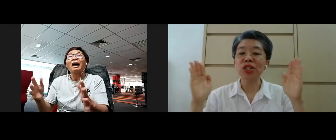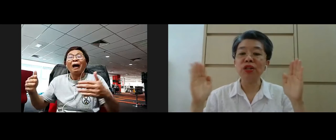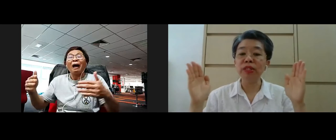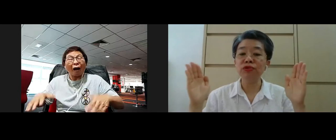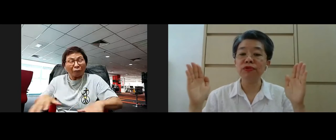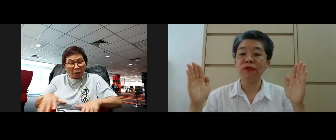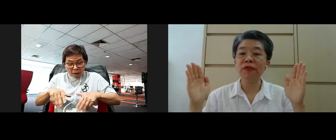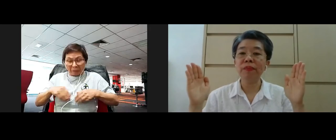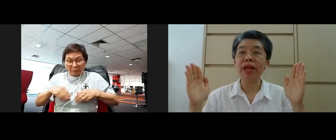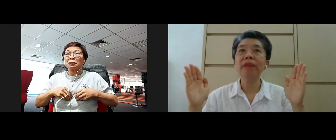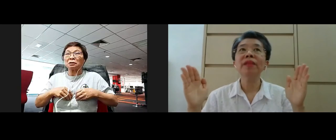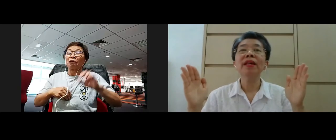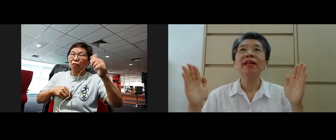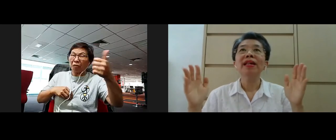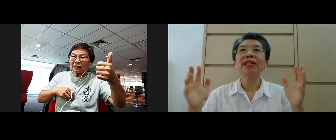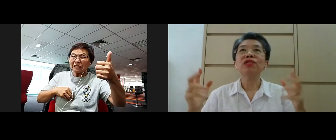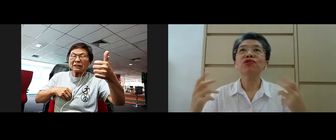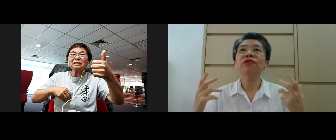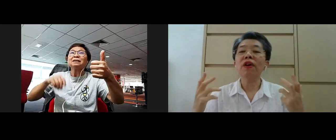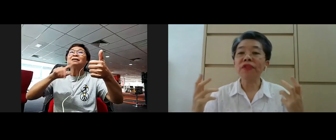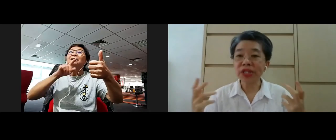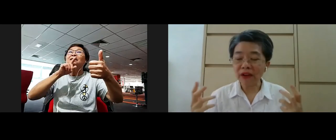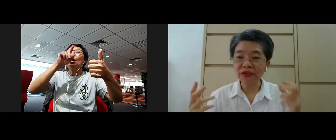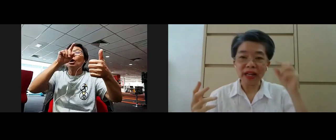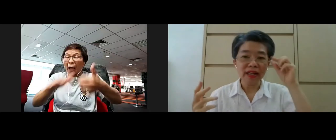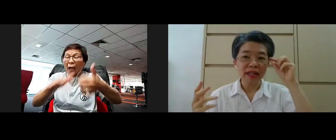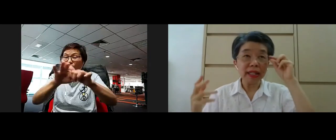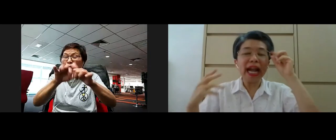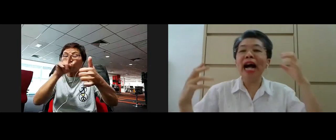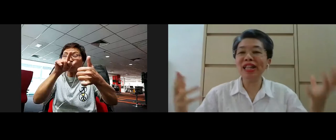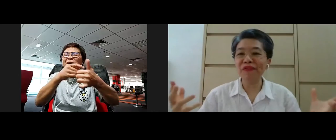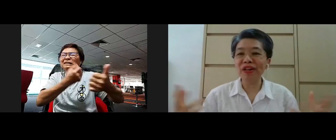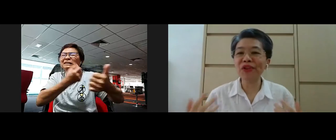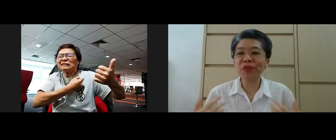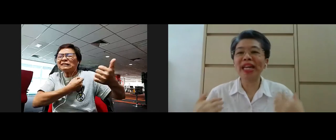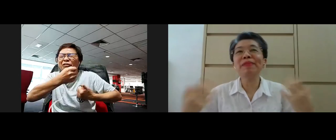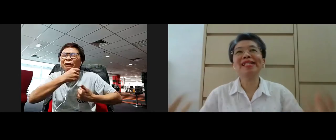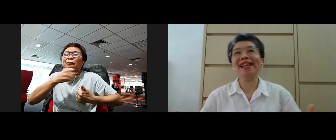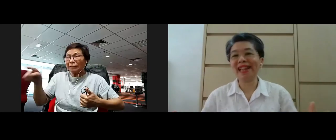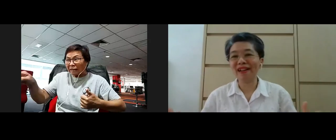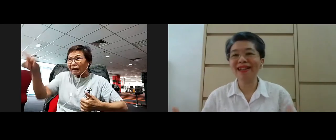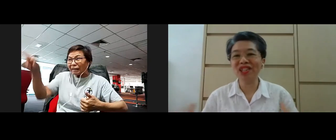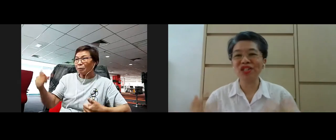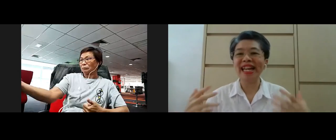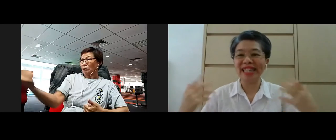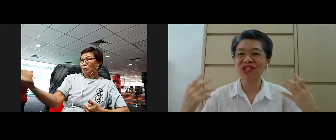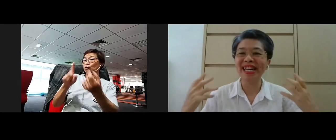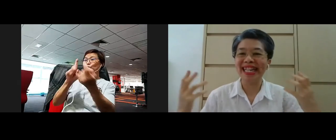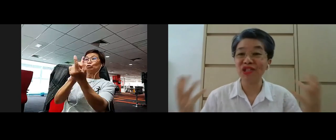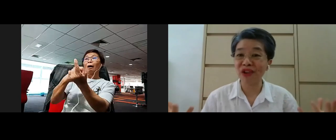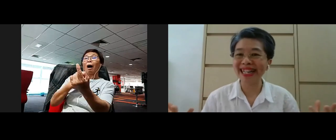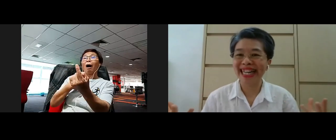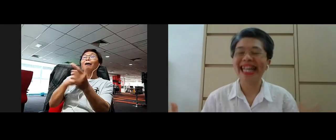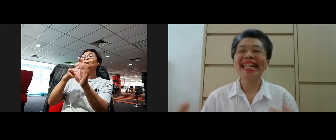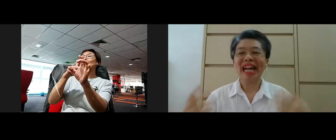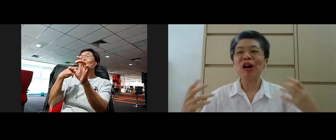the first noble truth the truth of the suffering they are suffering of course when they come and see a psychologist naturally